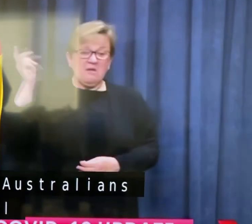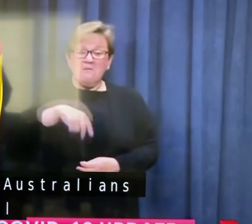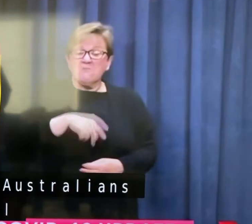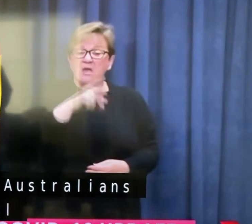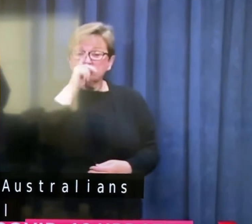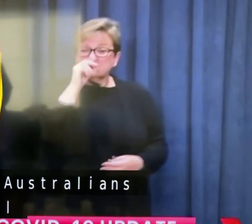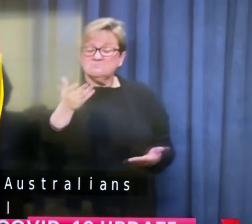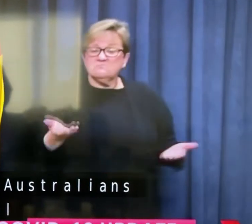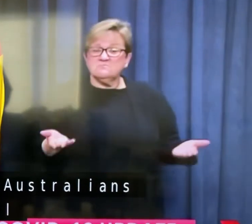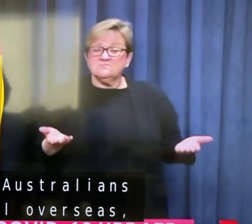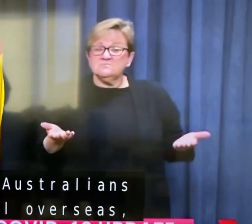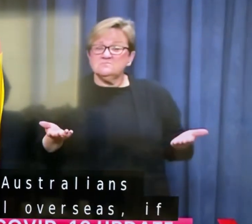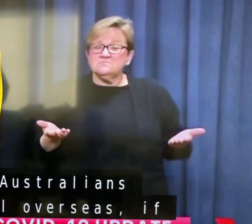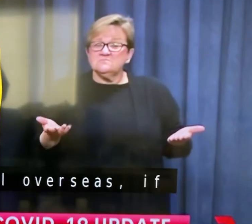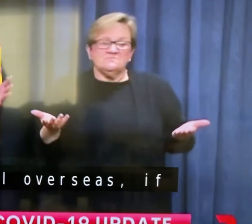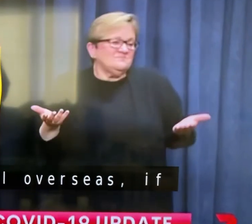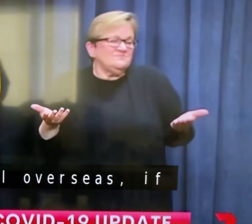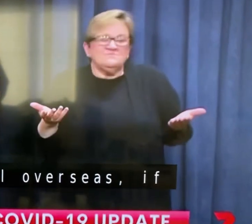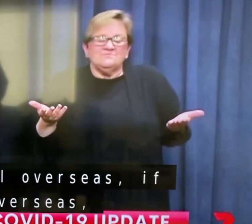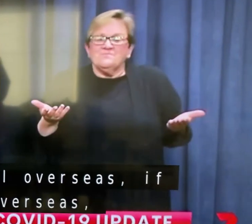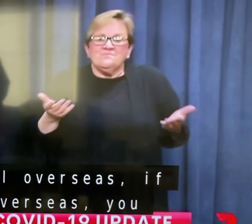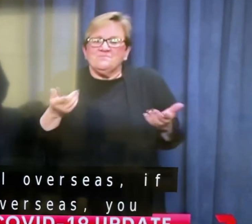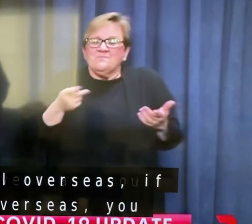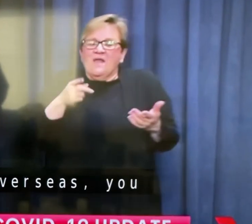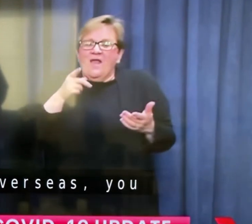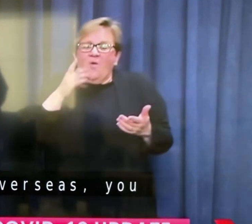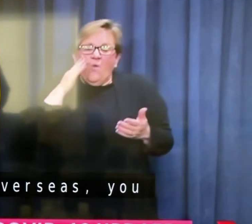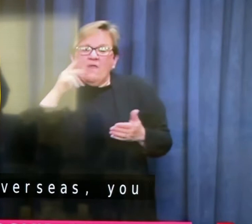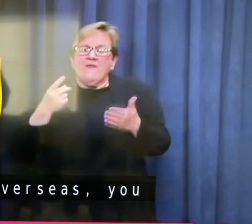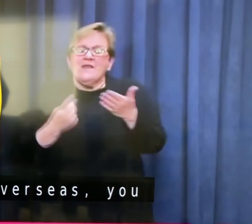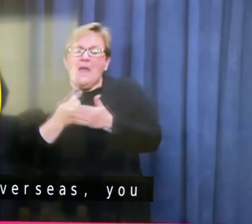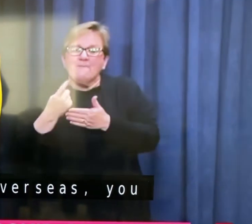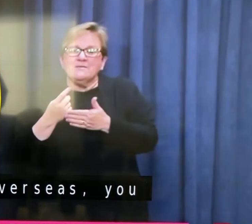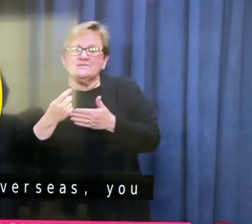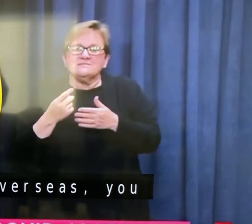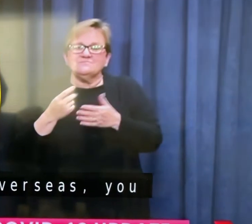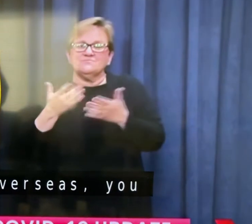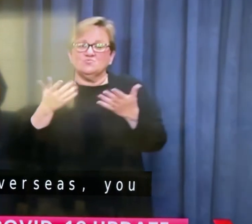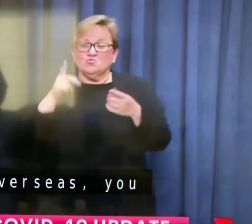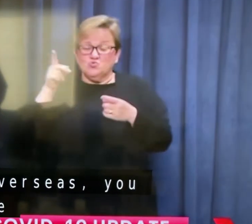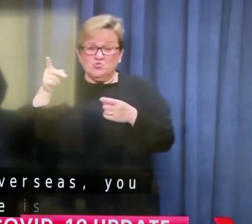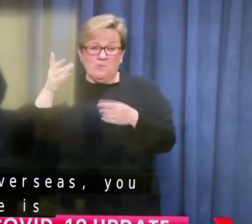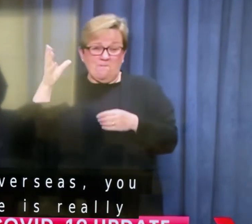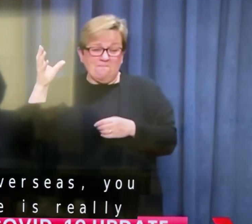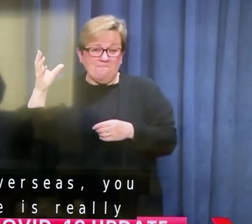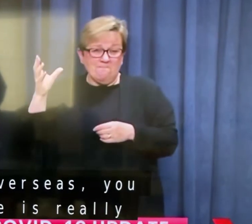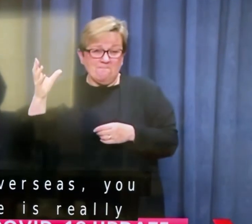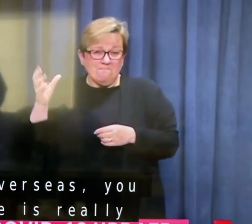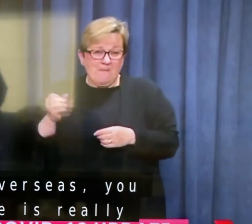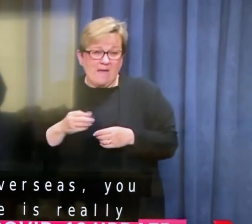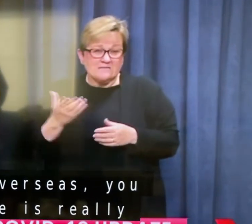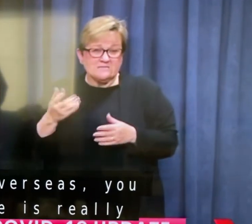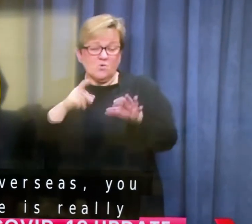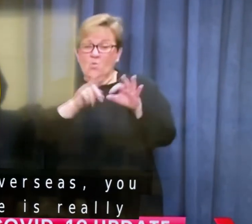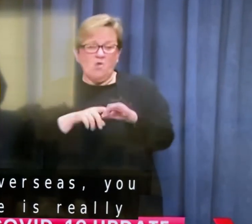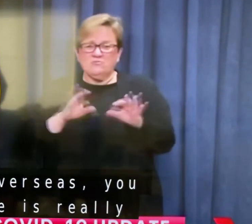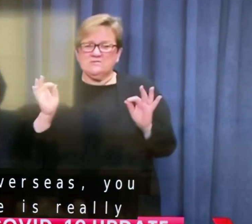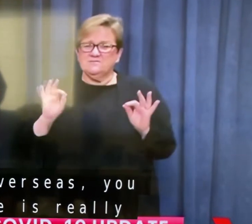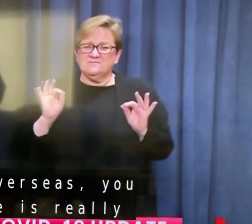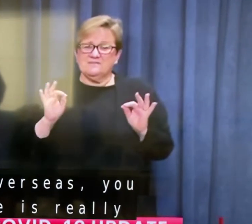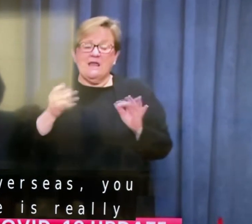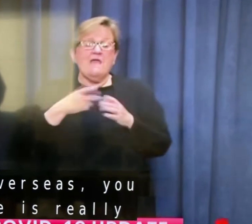and there's really no obligation on you to quarantine.